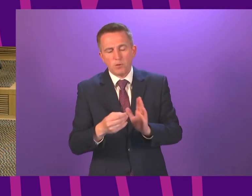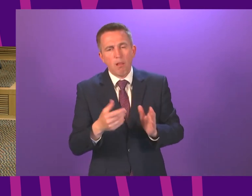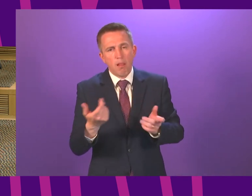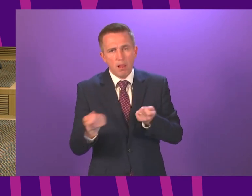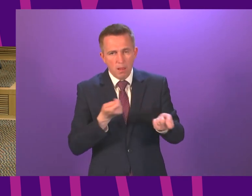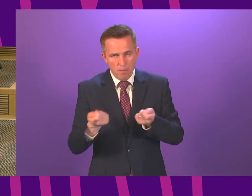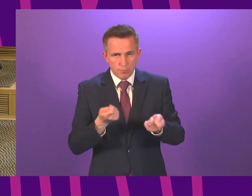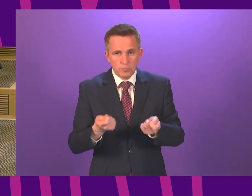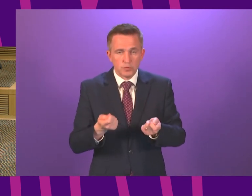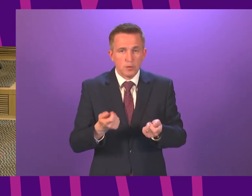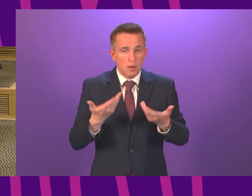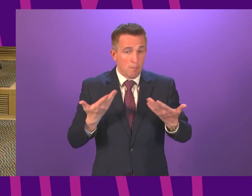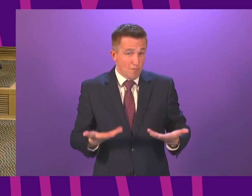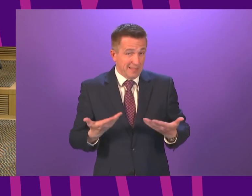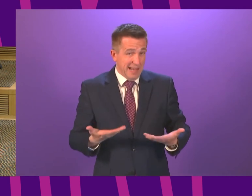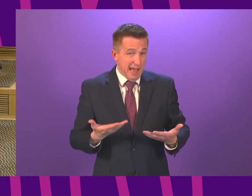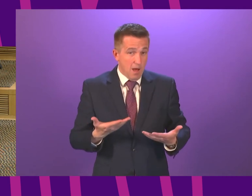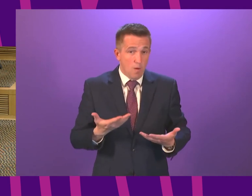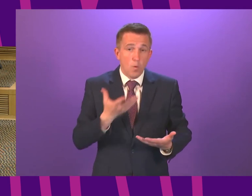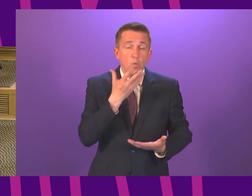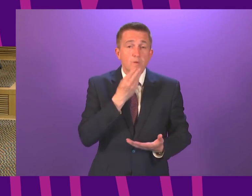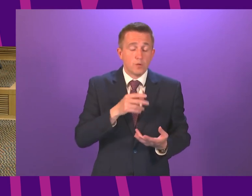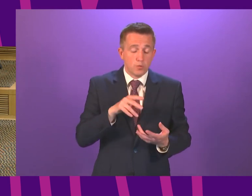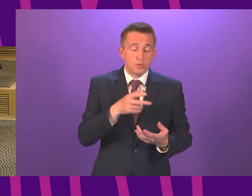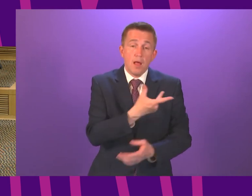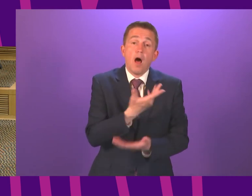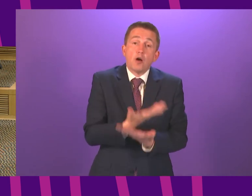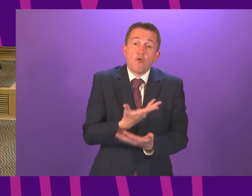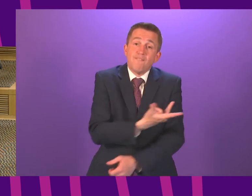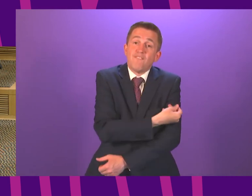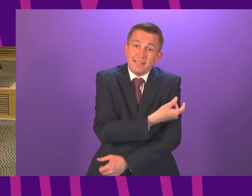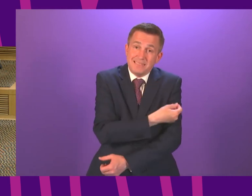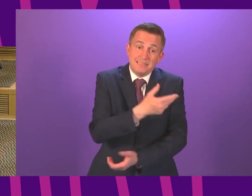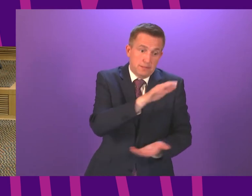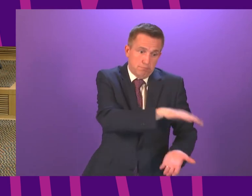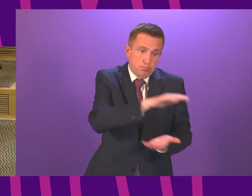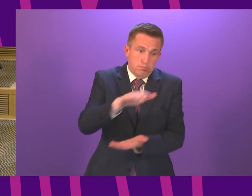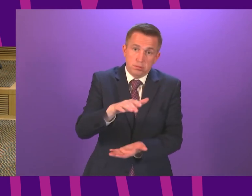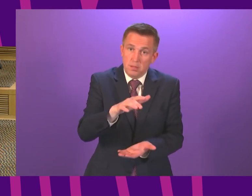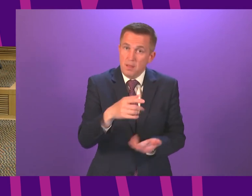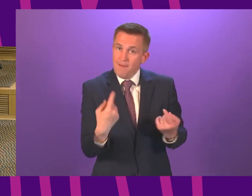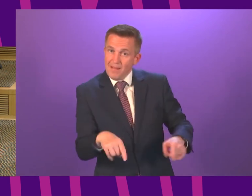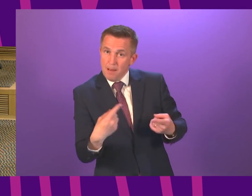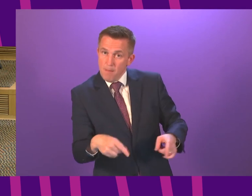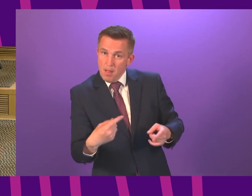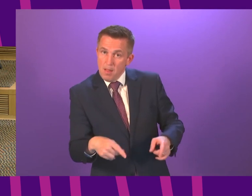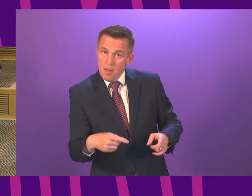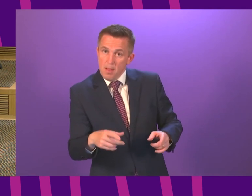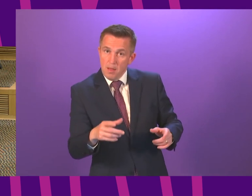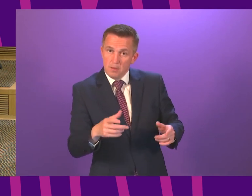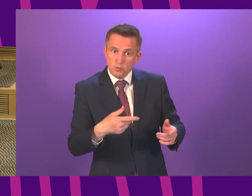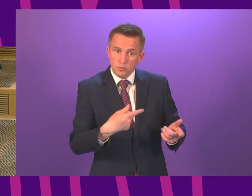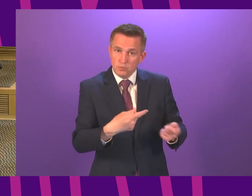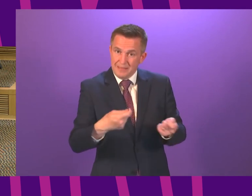basing our modelling right now on the supplies of the vaccines that we know are available and are already flowing through the supply